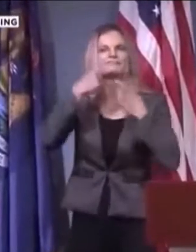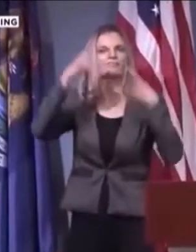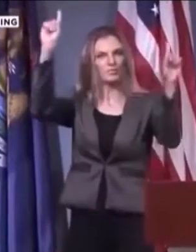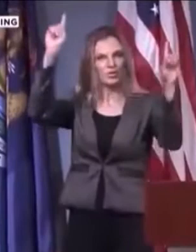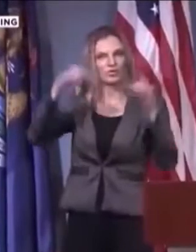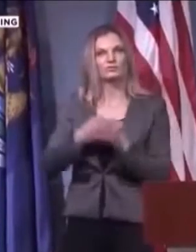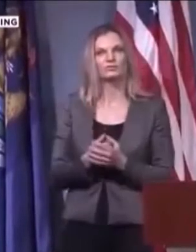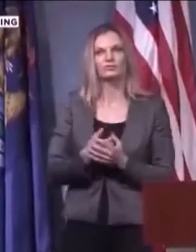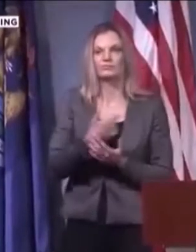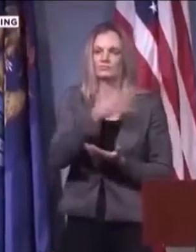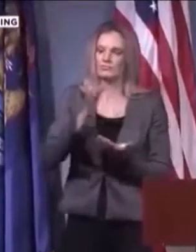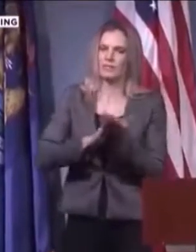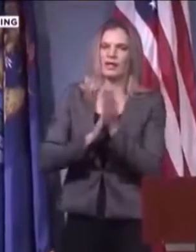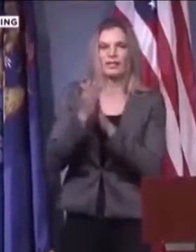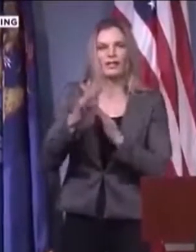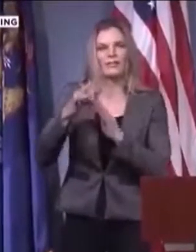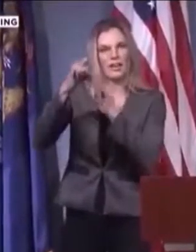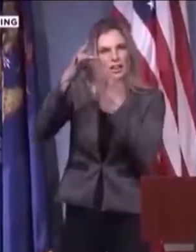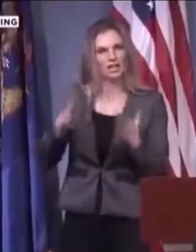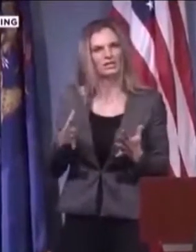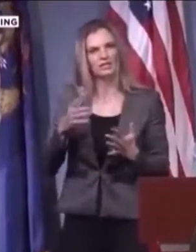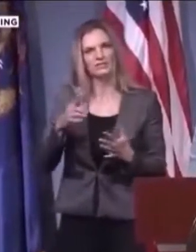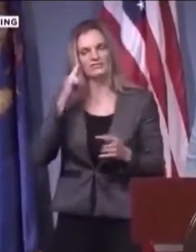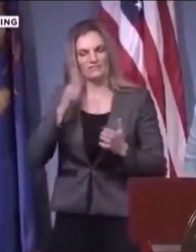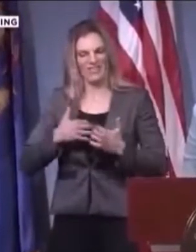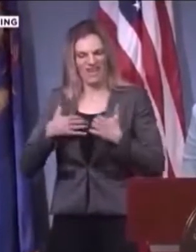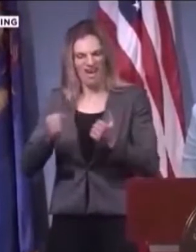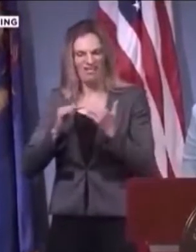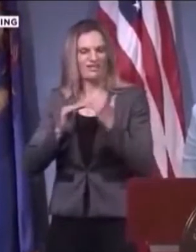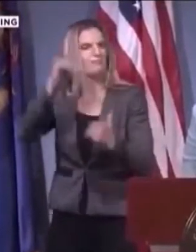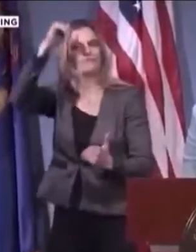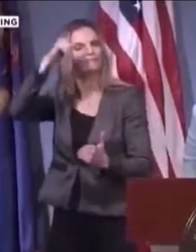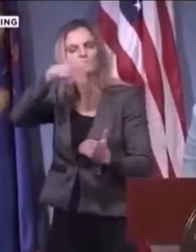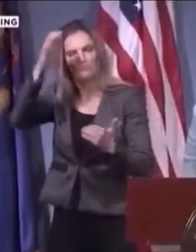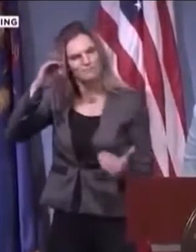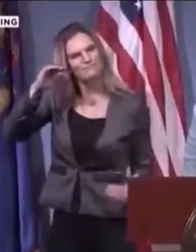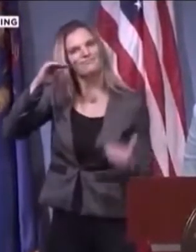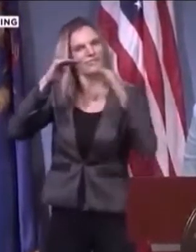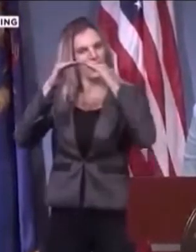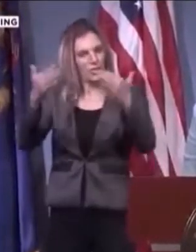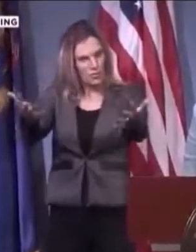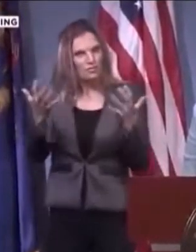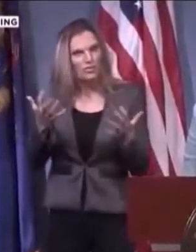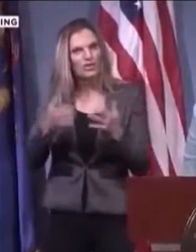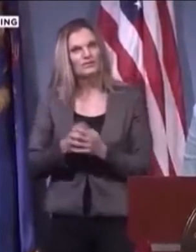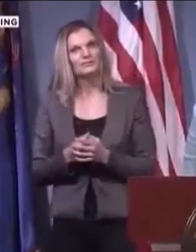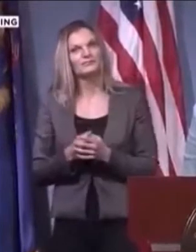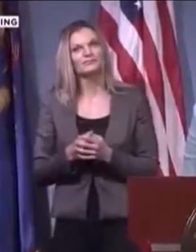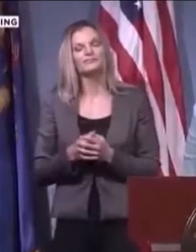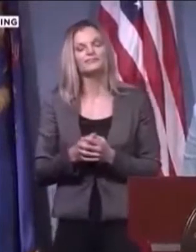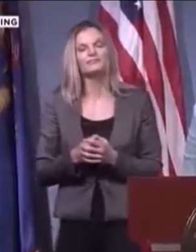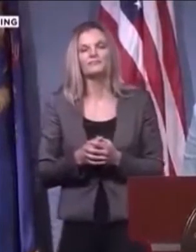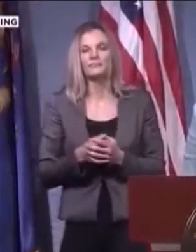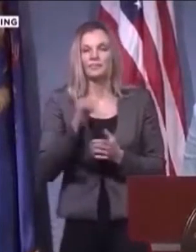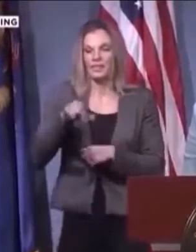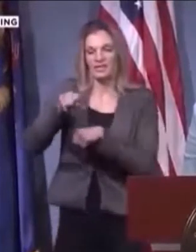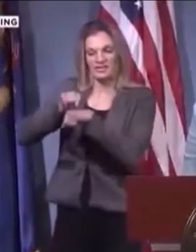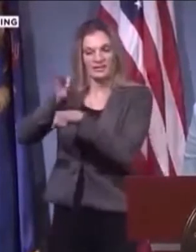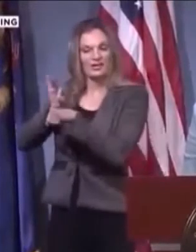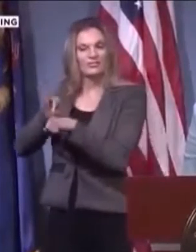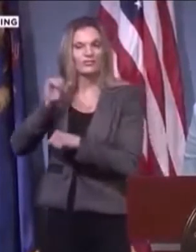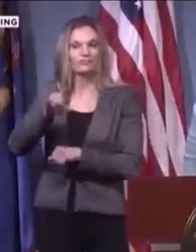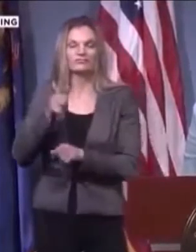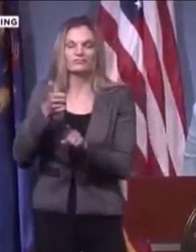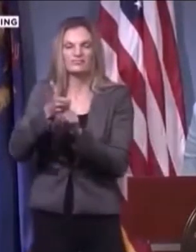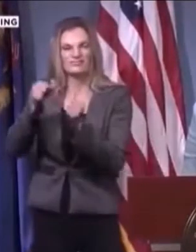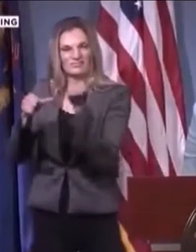talk about that, um, people are being turned away at the testing centers and they need more testing. All right. My